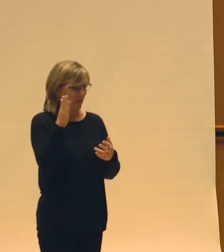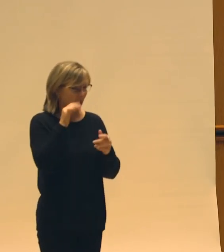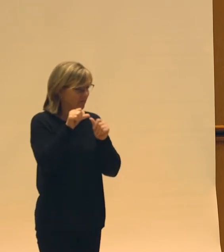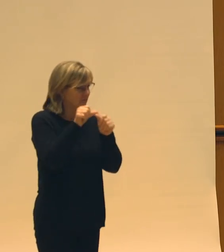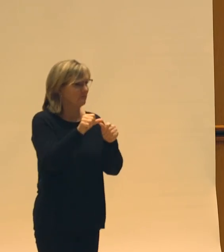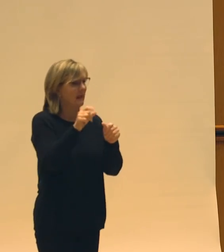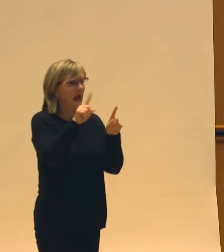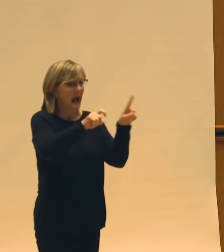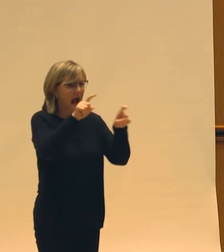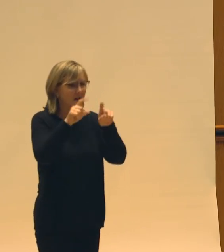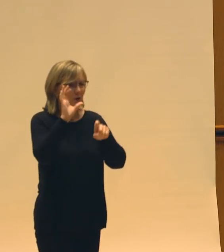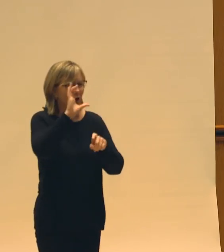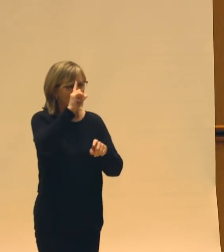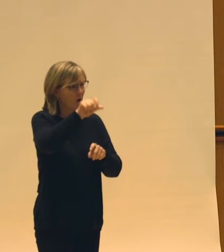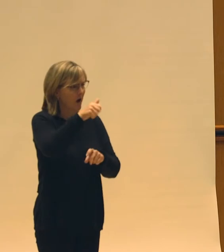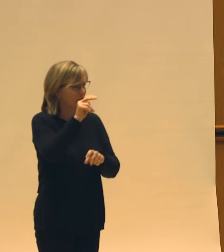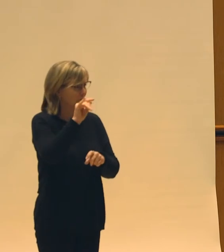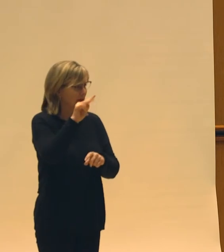of inviting other native folks?